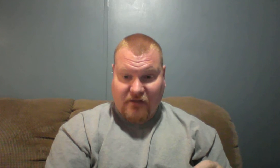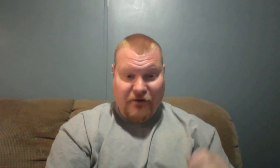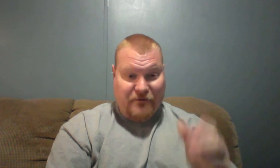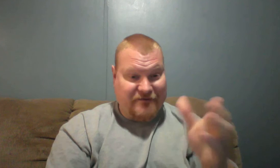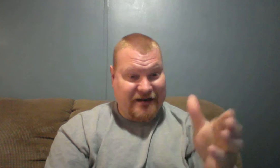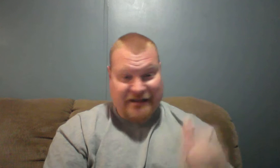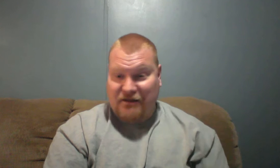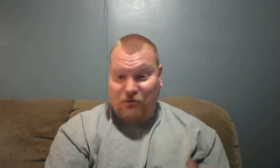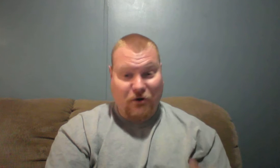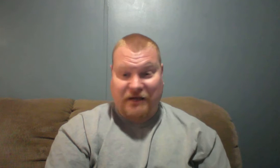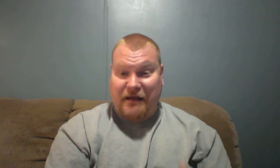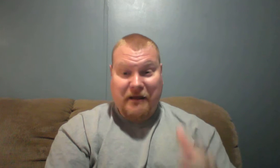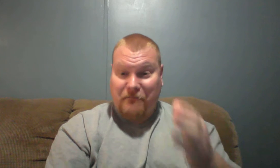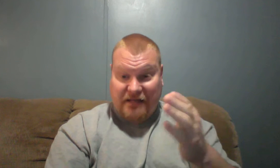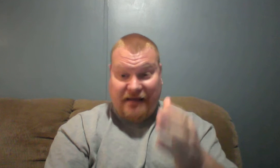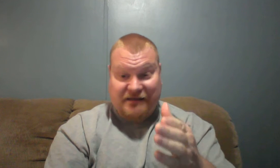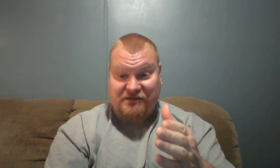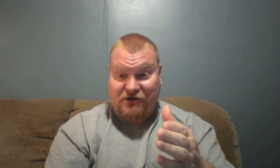We've not even gotten the Word yet, but hey, this is good.